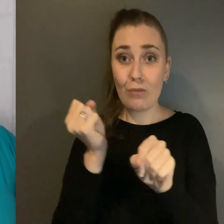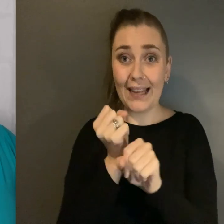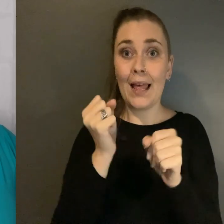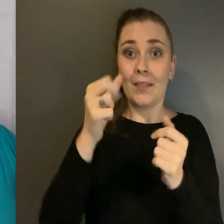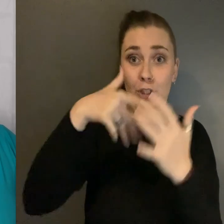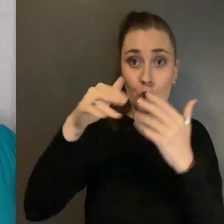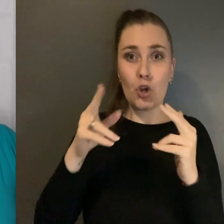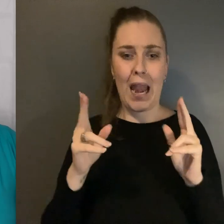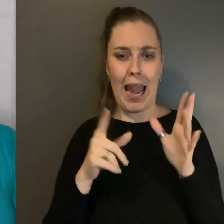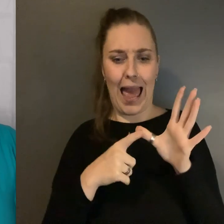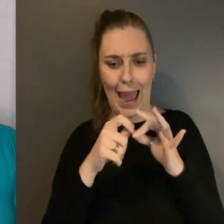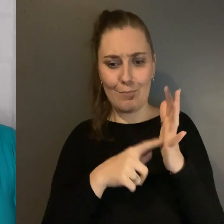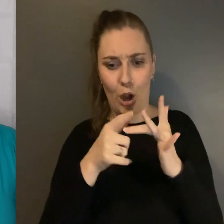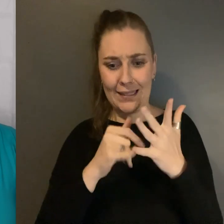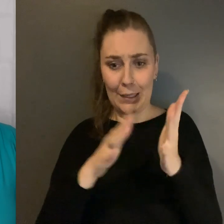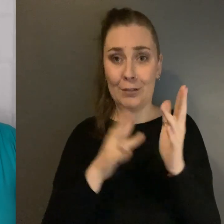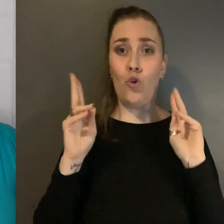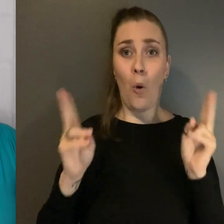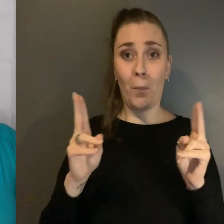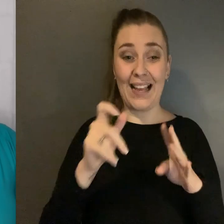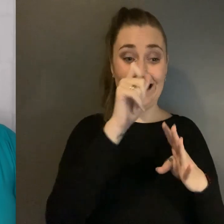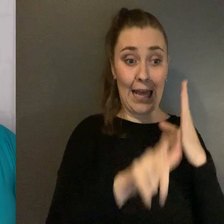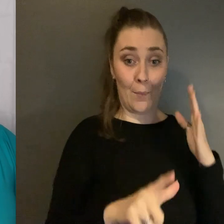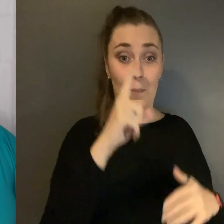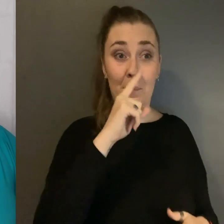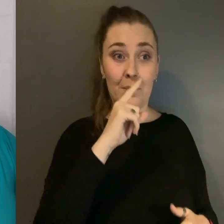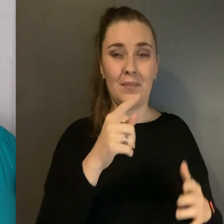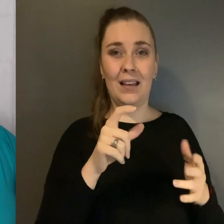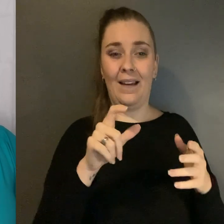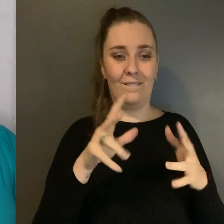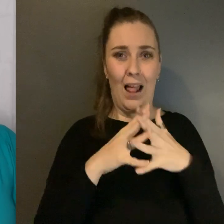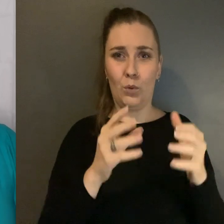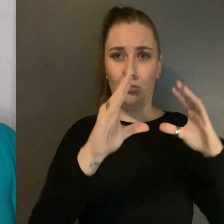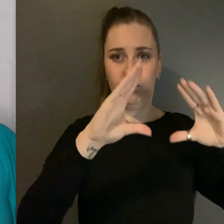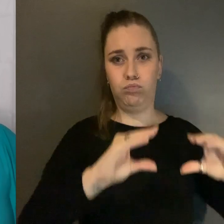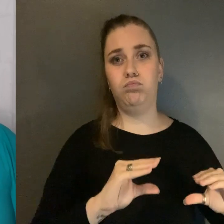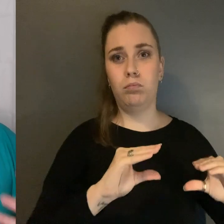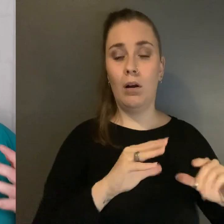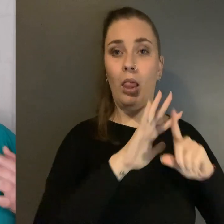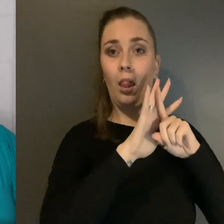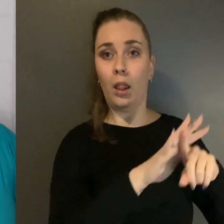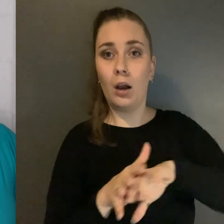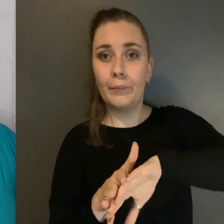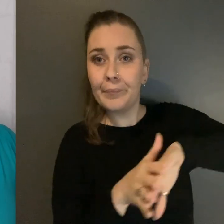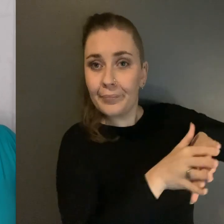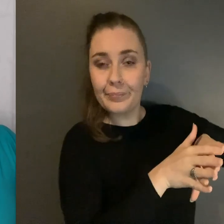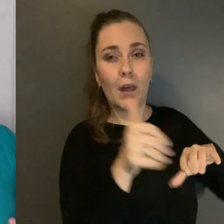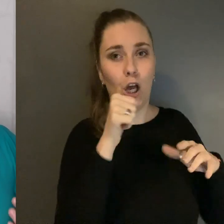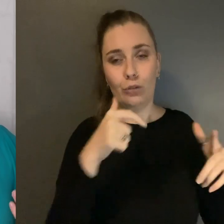normalized and disabled people are devalued and dismissed Are intertwined with